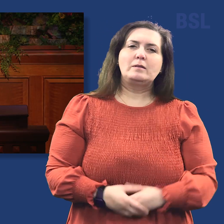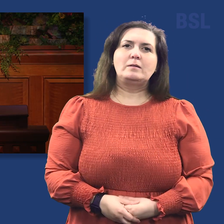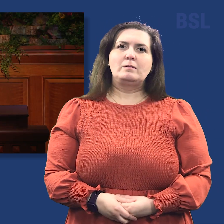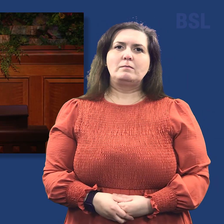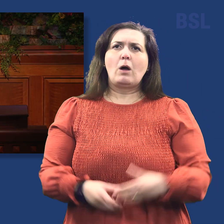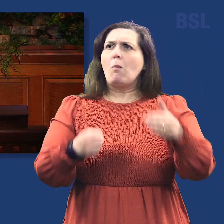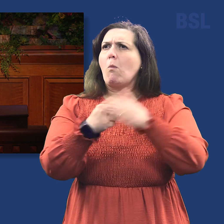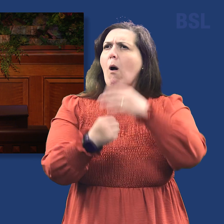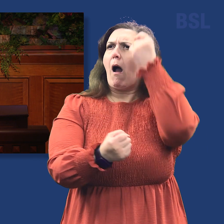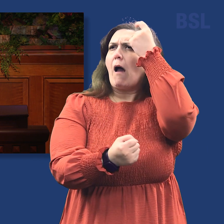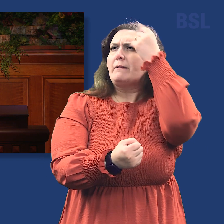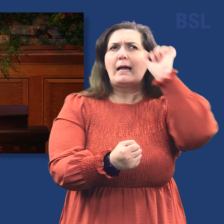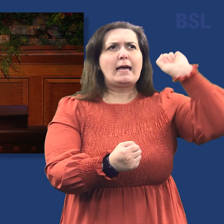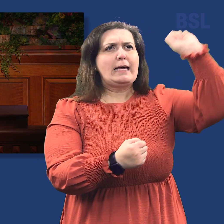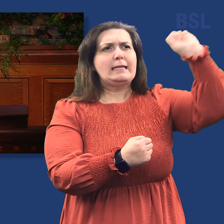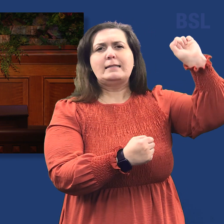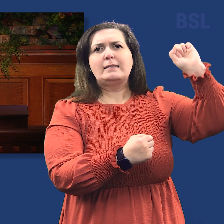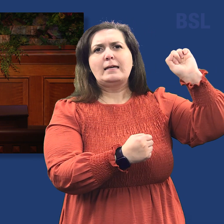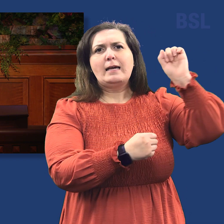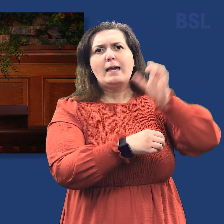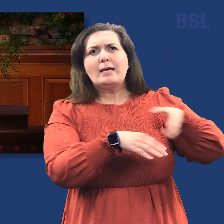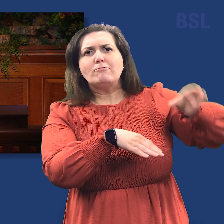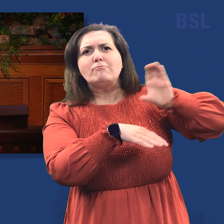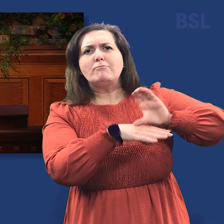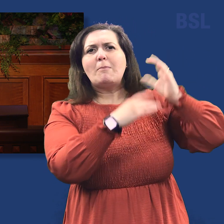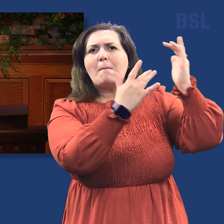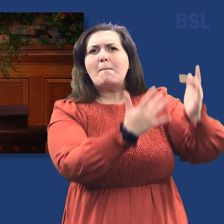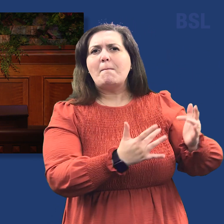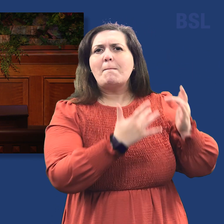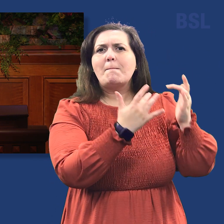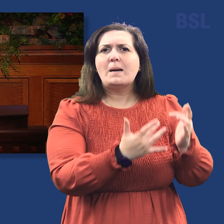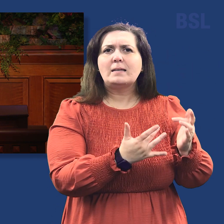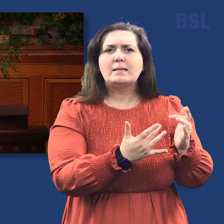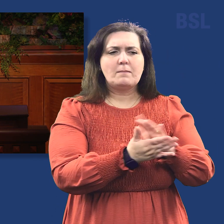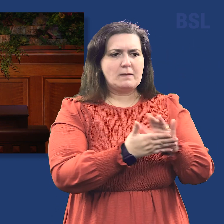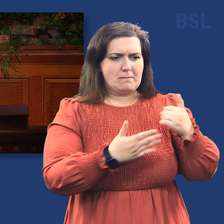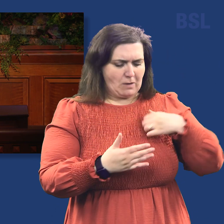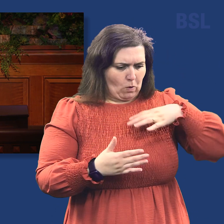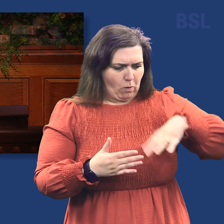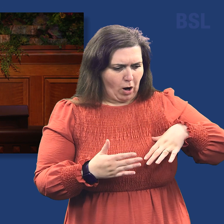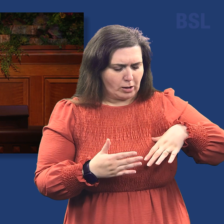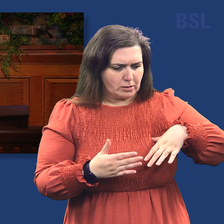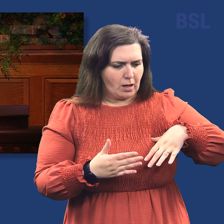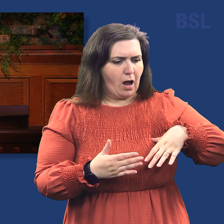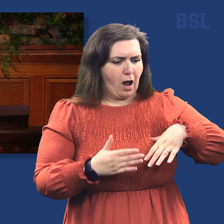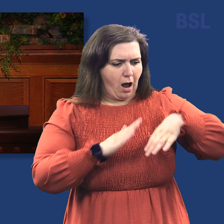understanding of the Lord's grace and mercy, we will find that our self-willed hearts begin to crack and